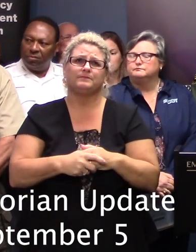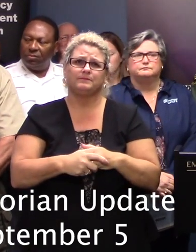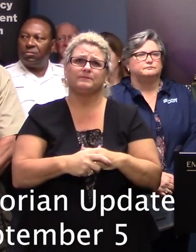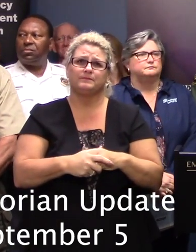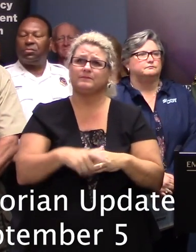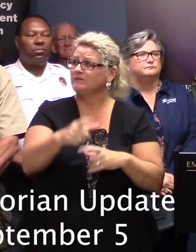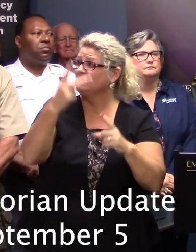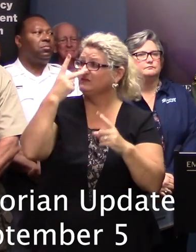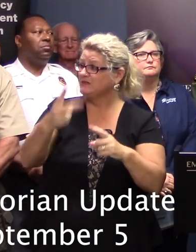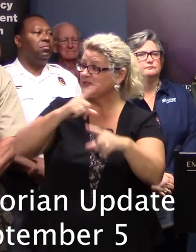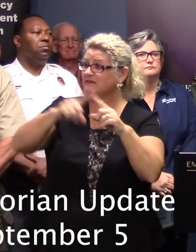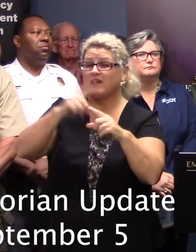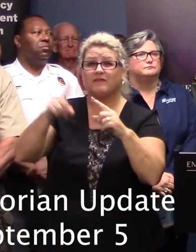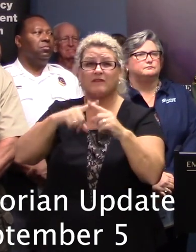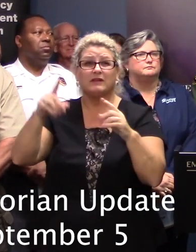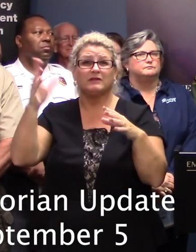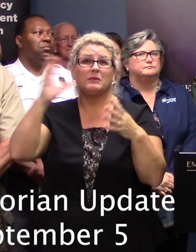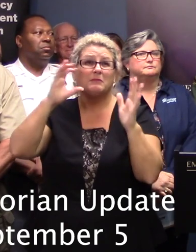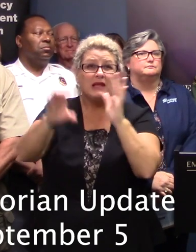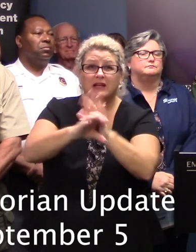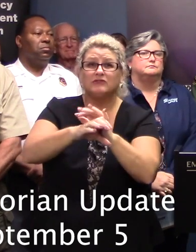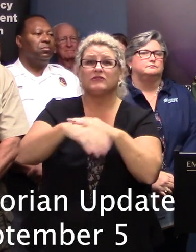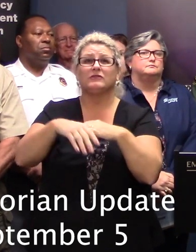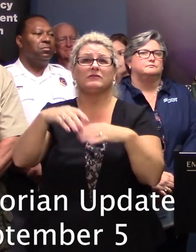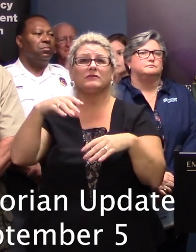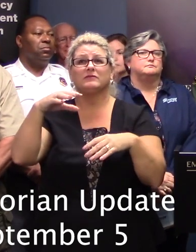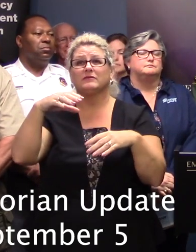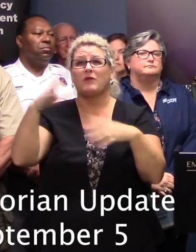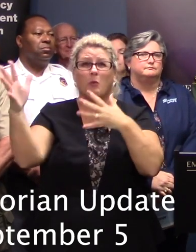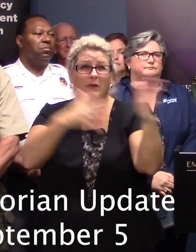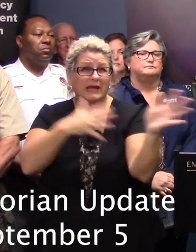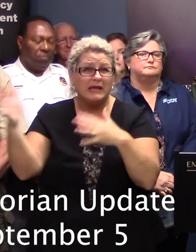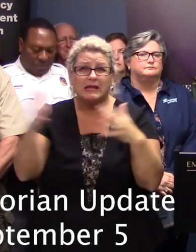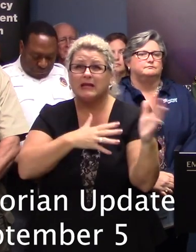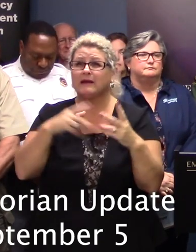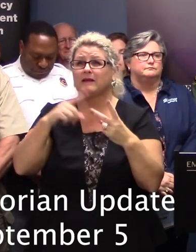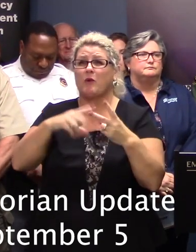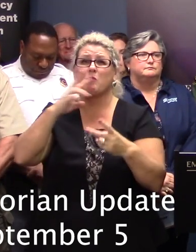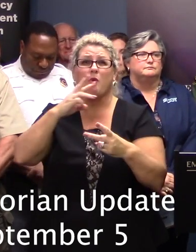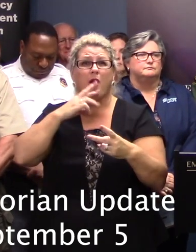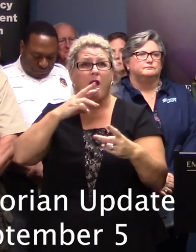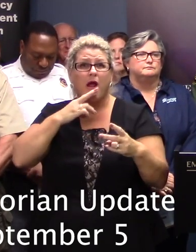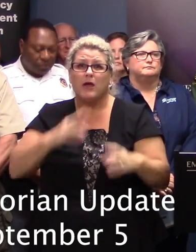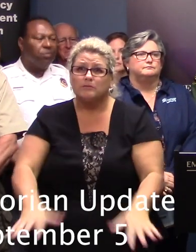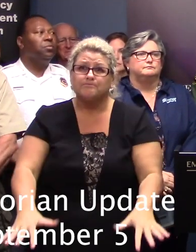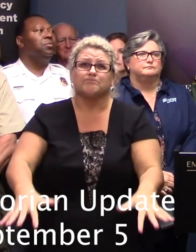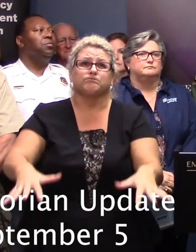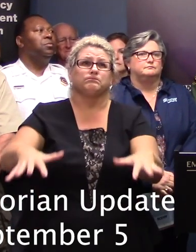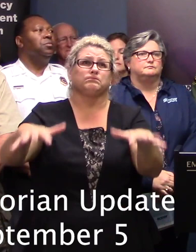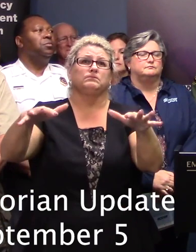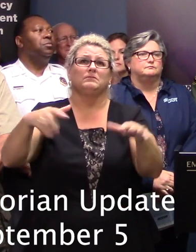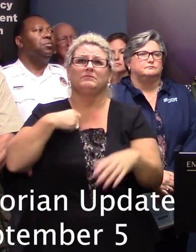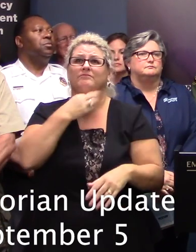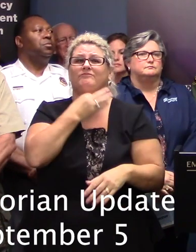from images that we're receiving from cameras all over the place the winds are blowing the waters are getting deeper and Georgia I'd be